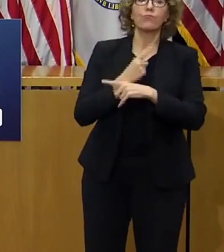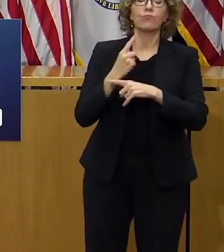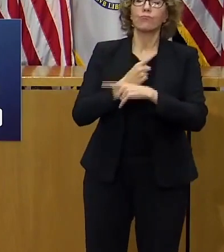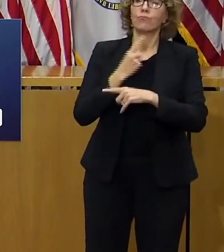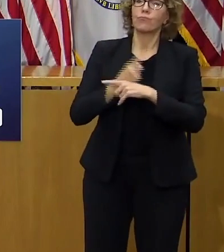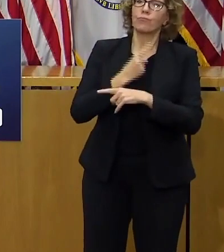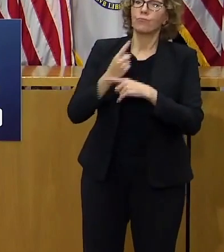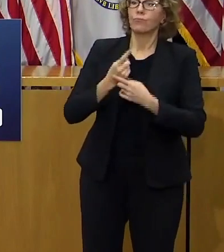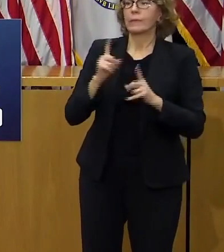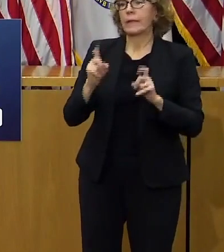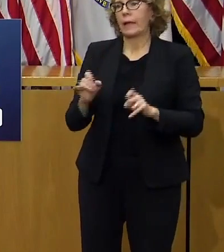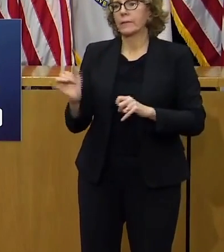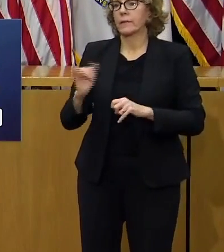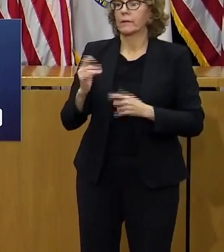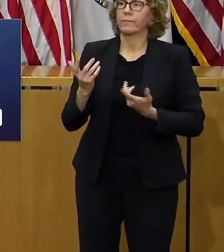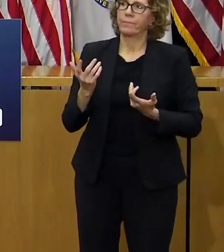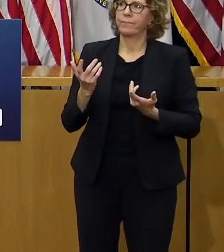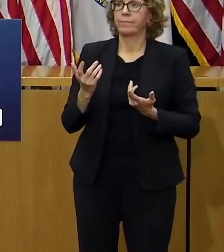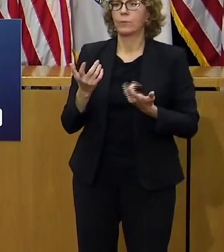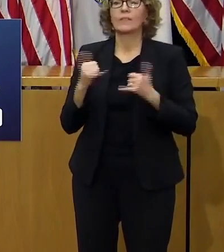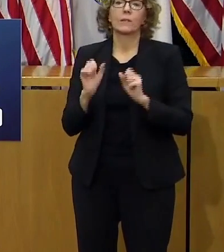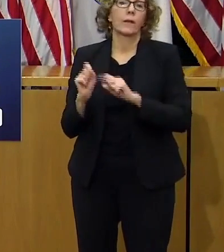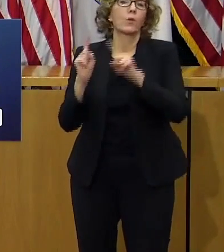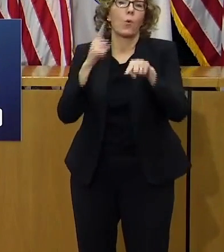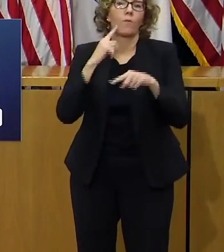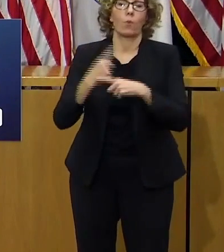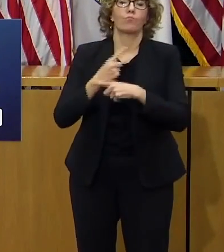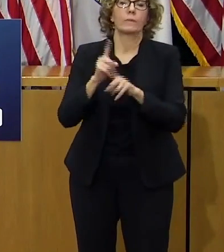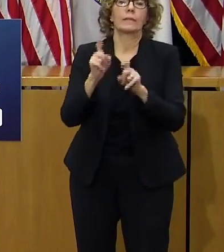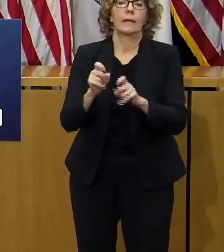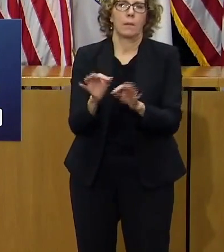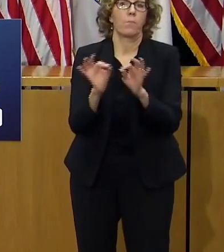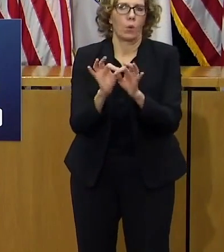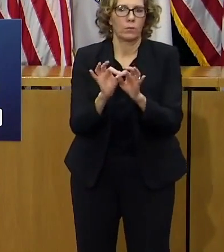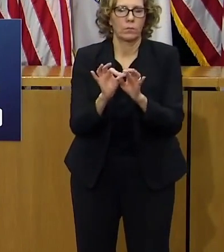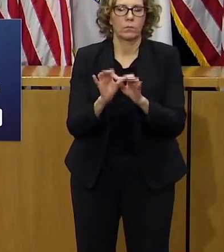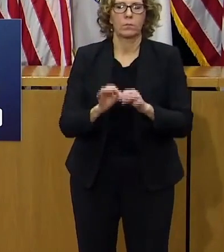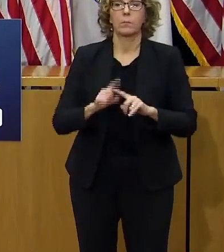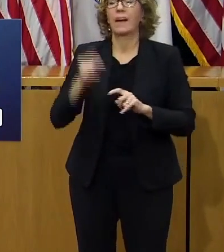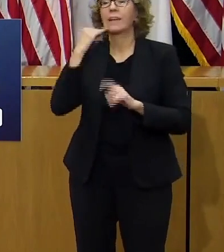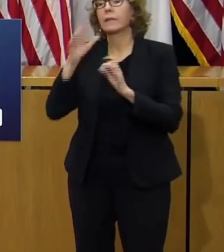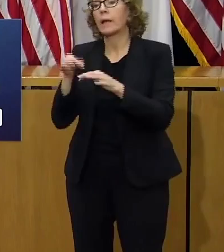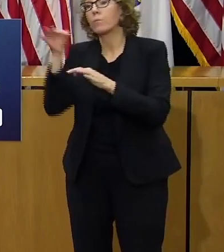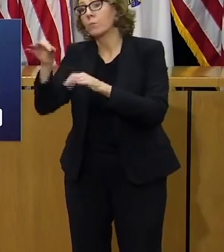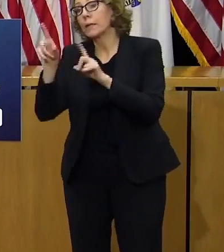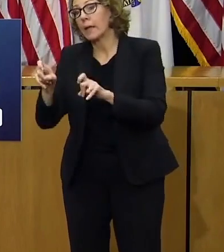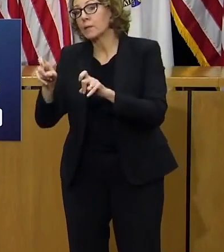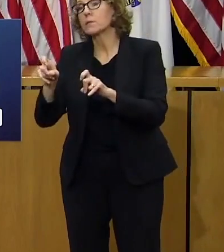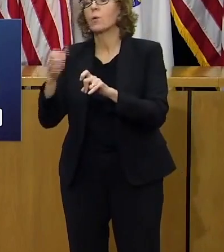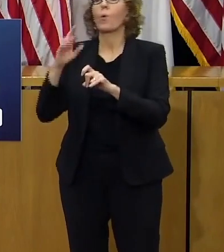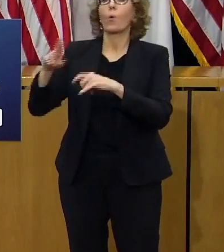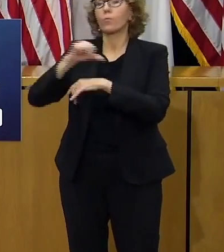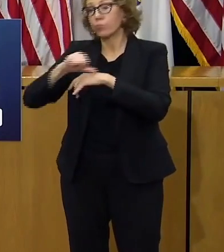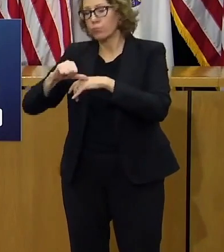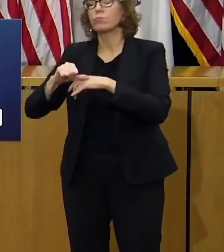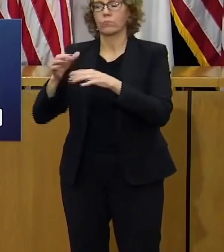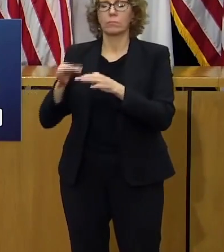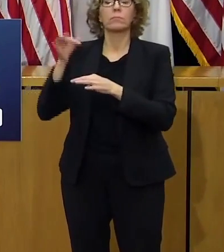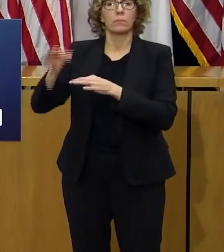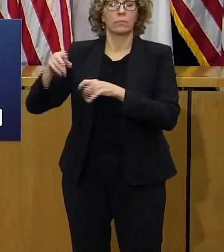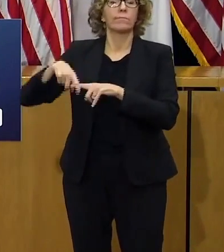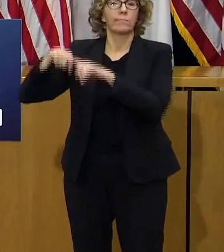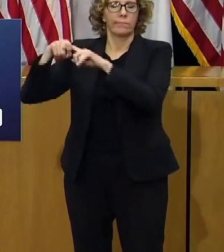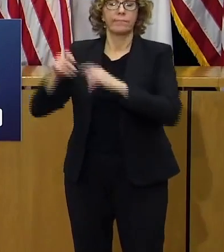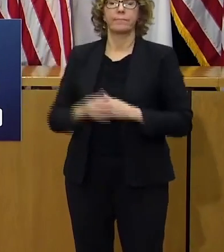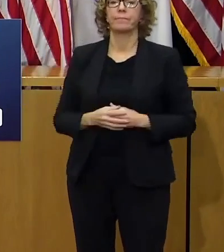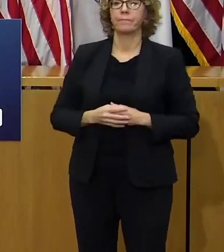support the essential and urgent inpatient medical care it is not a blanket across the board curtailment that we